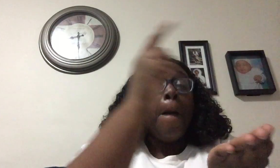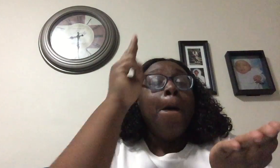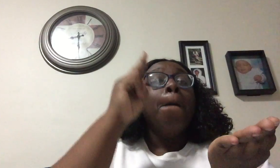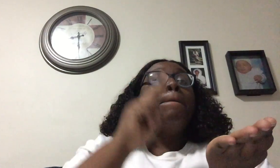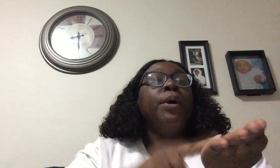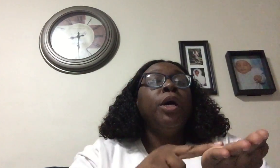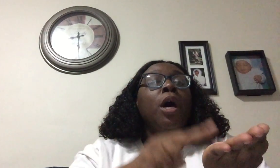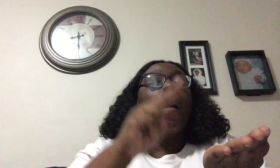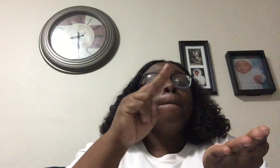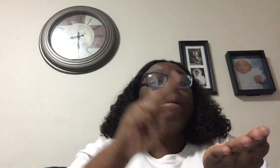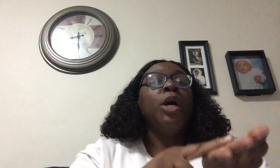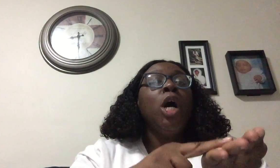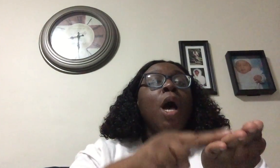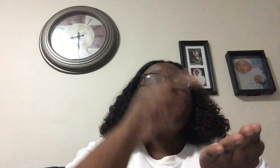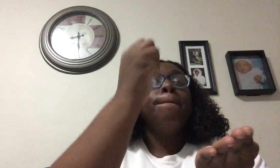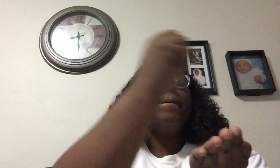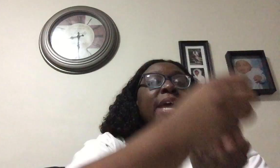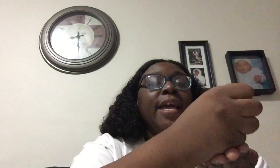P, p, pick.